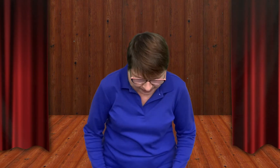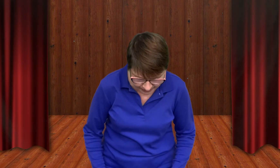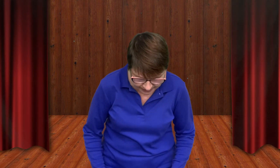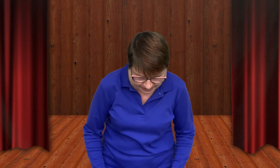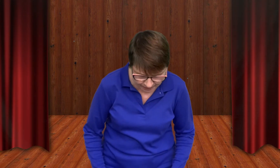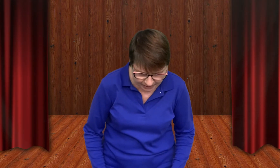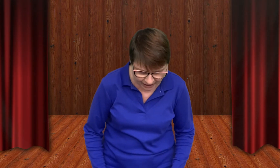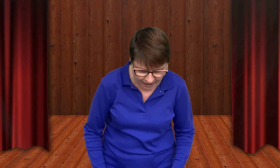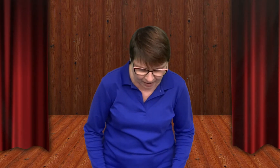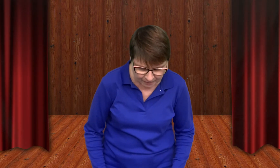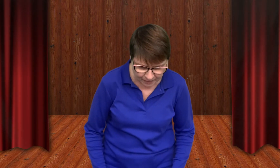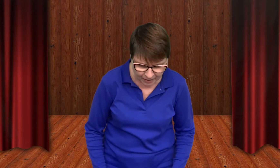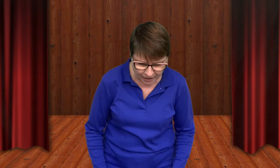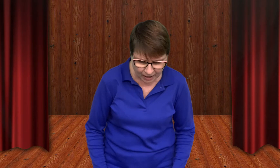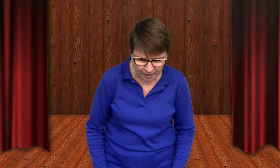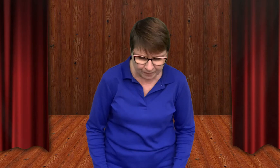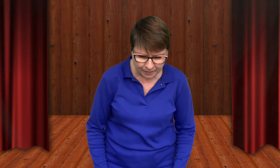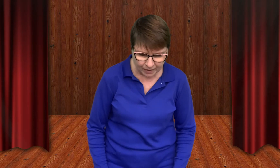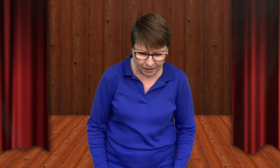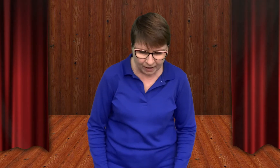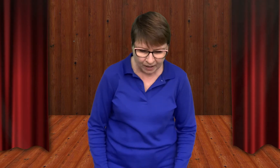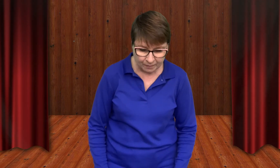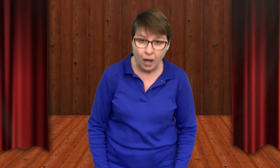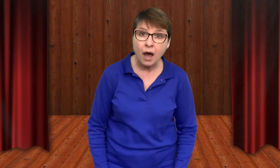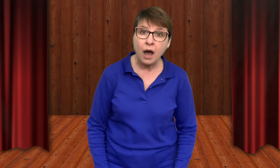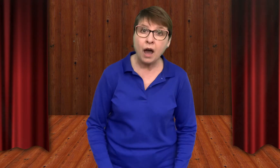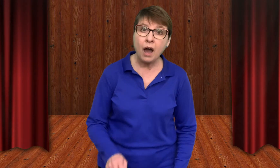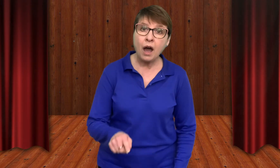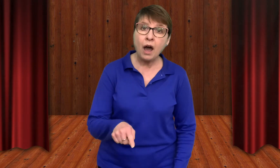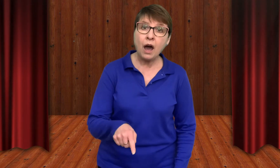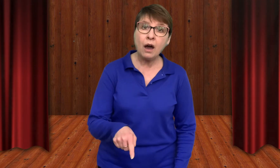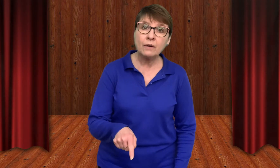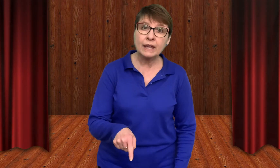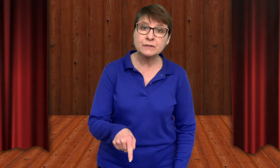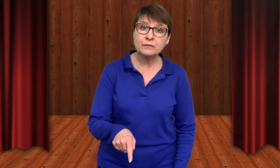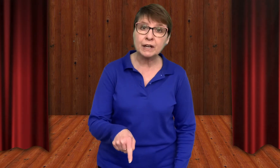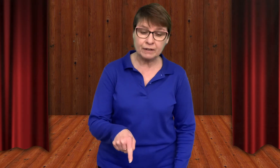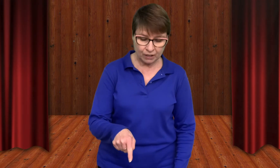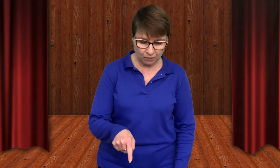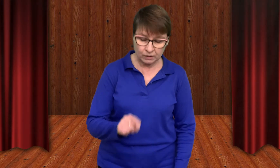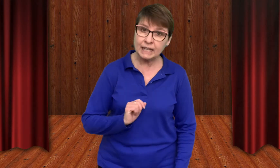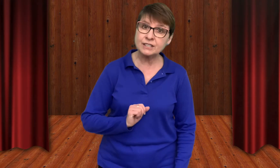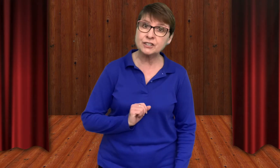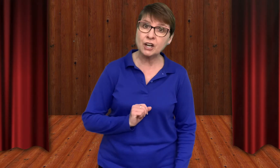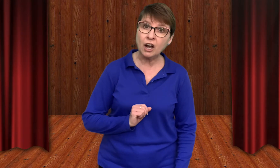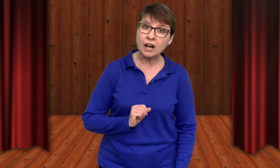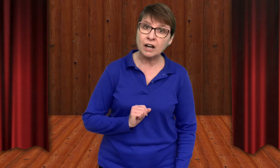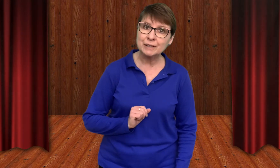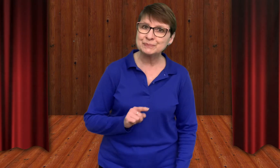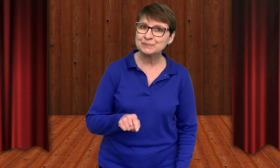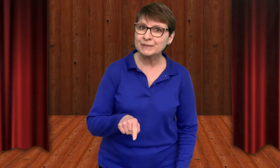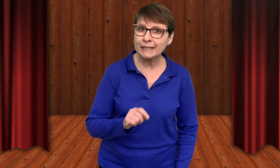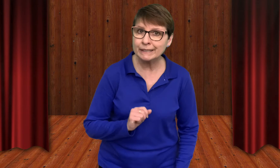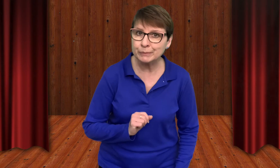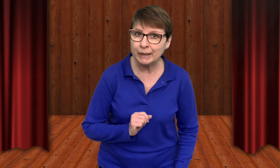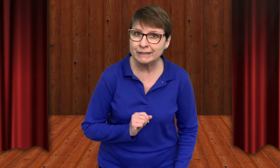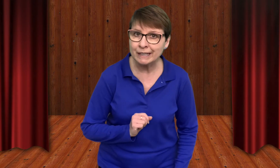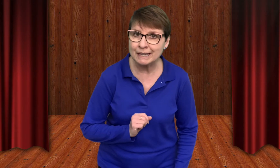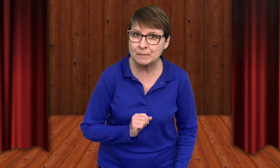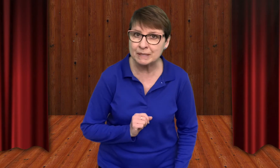It's coming up, up, up. Oh, that's very cool. It's a jar. Guess what? It has a piece